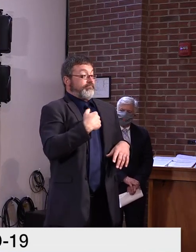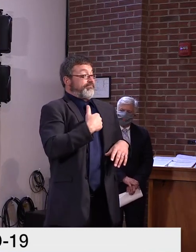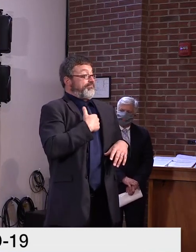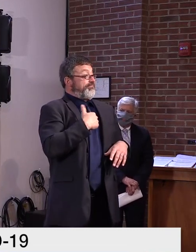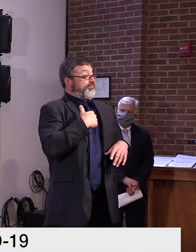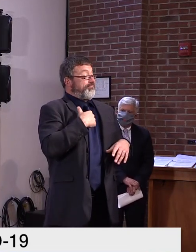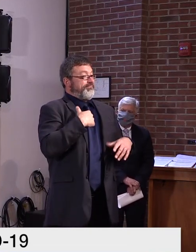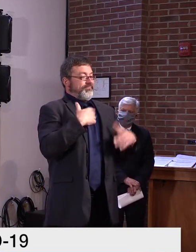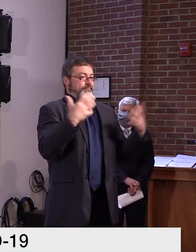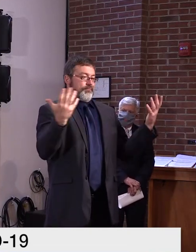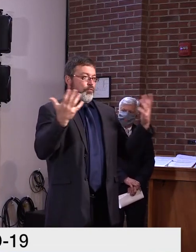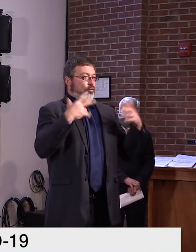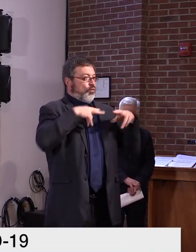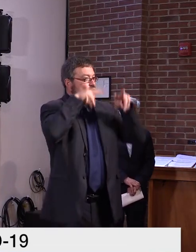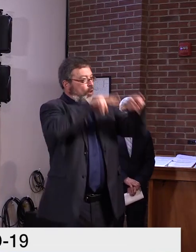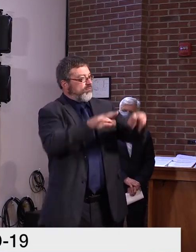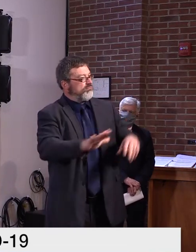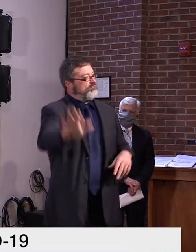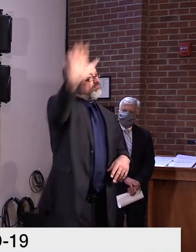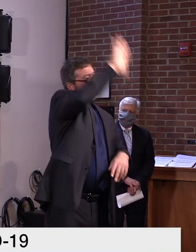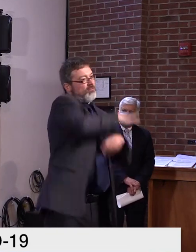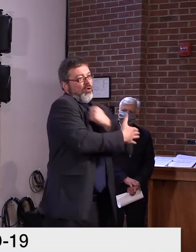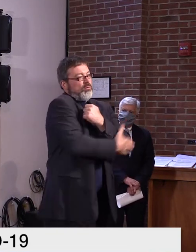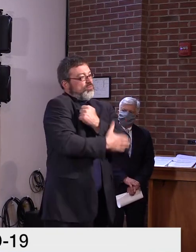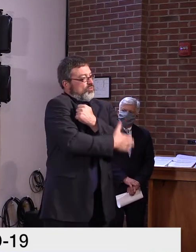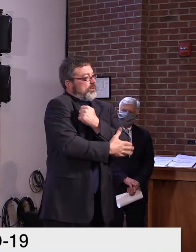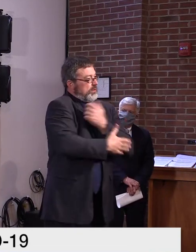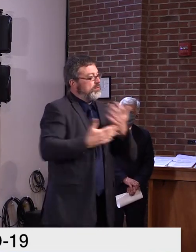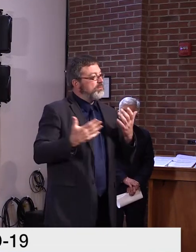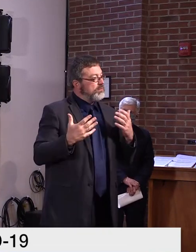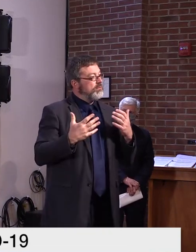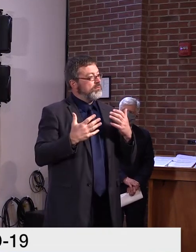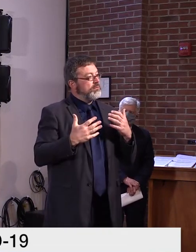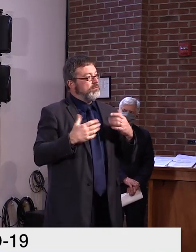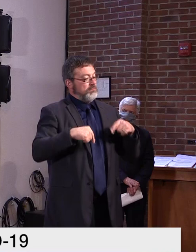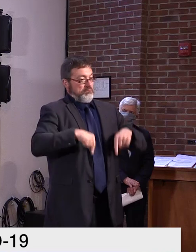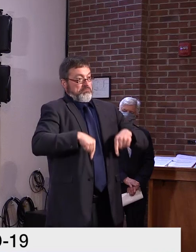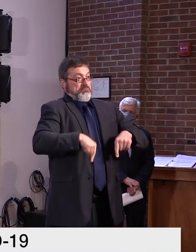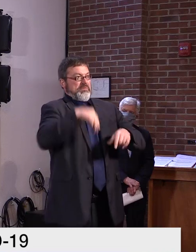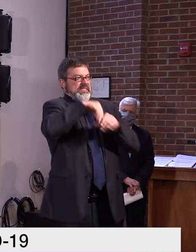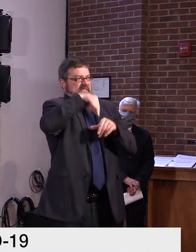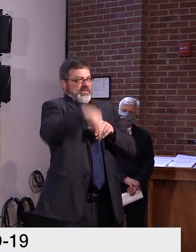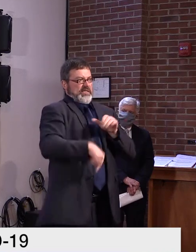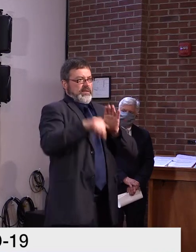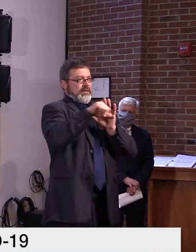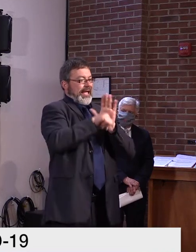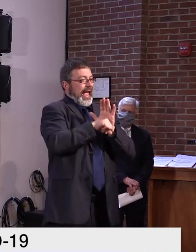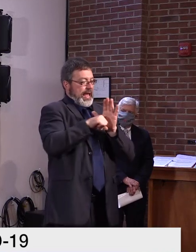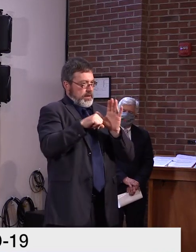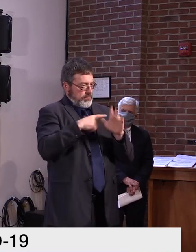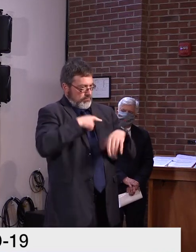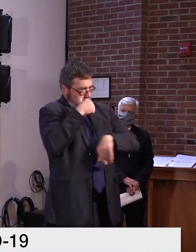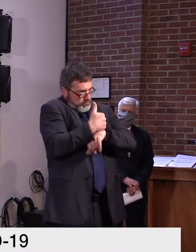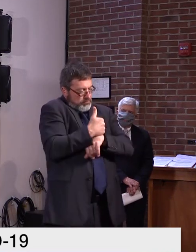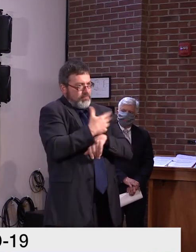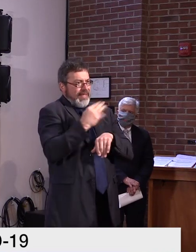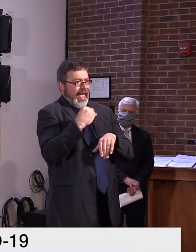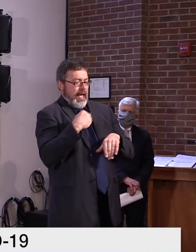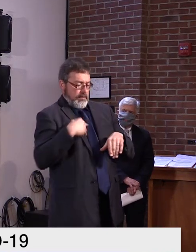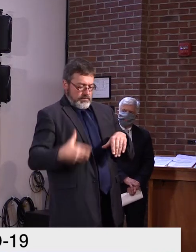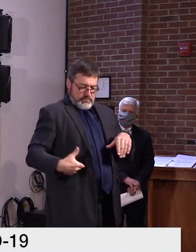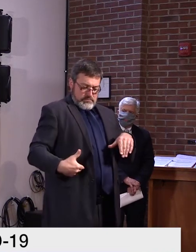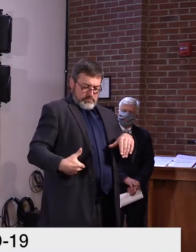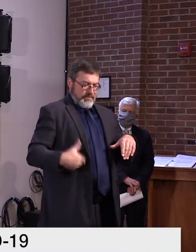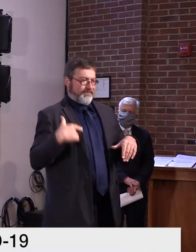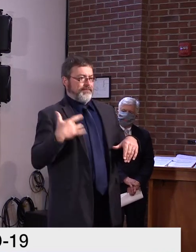uh, here in Vermont, uh, we have done what we think is right. Um, we've relied on the science and the data, uh, and,